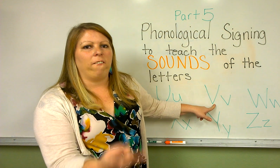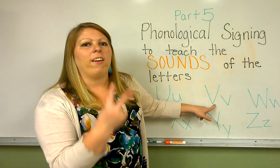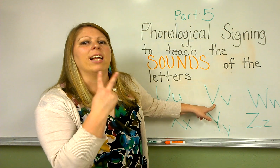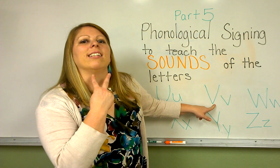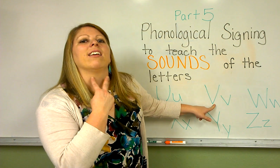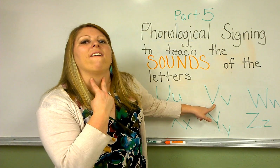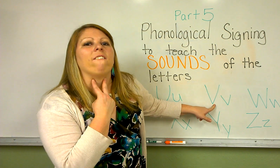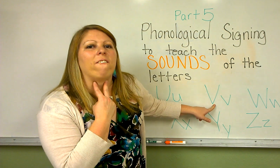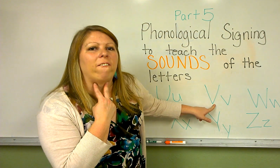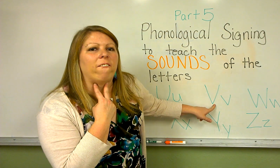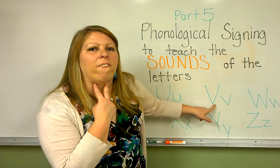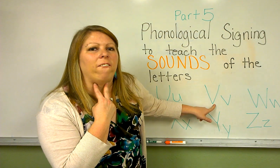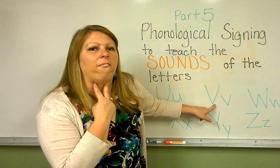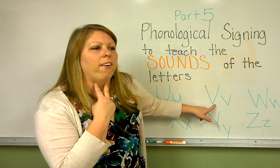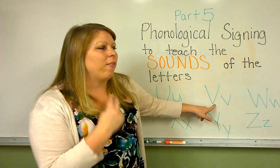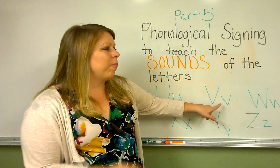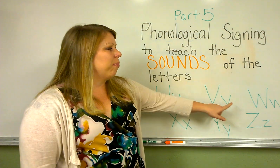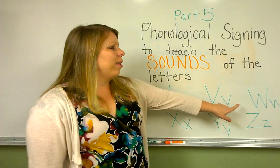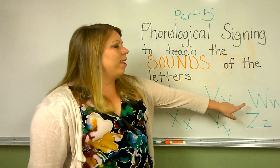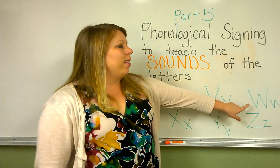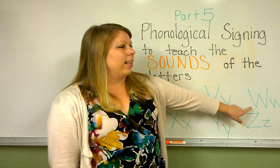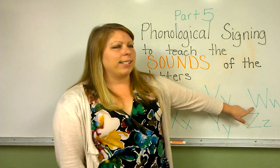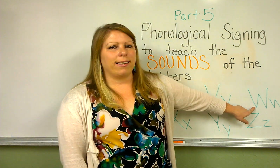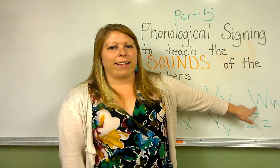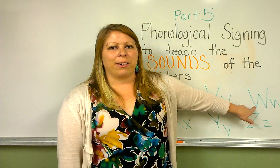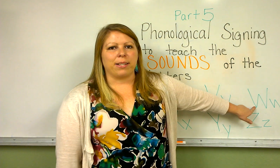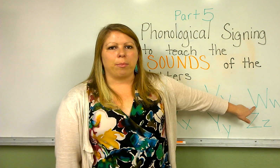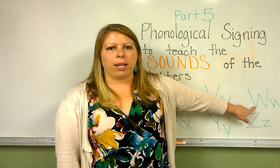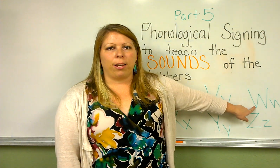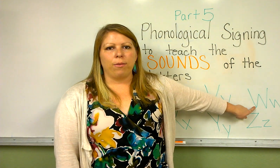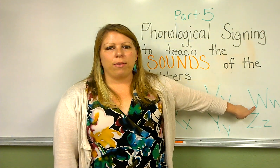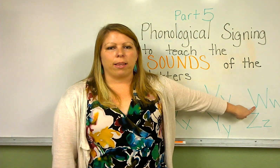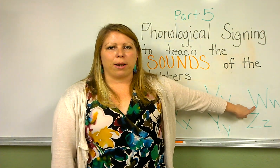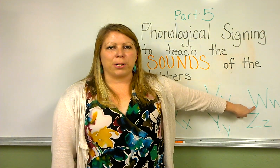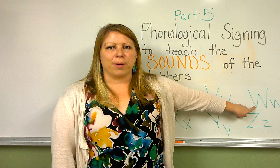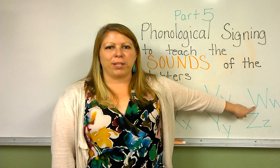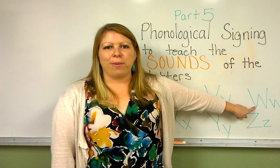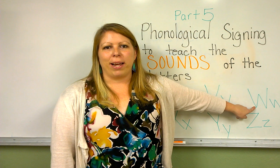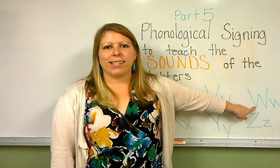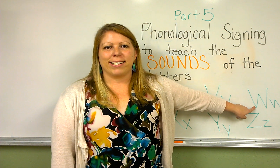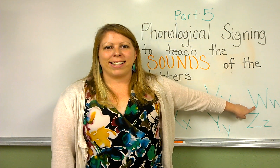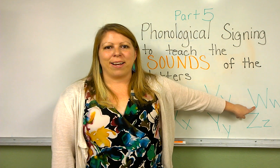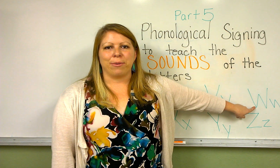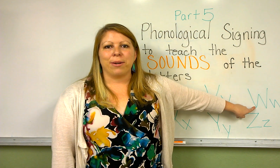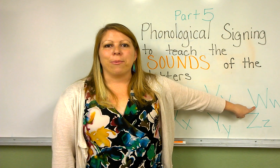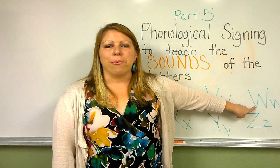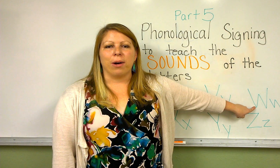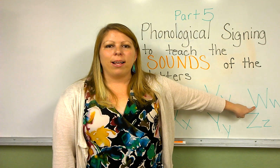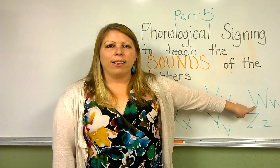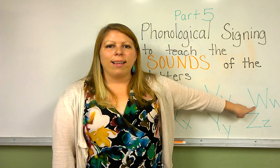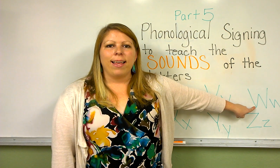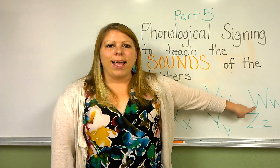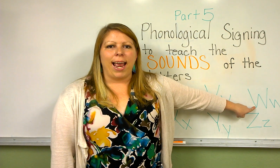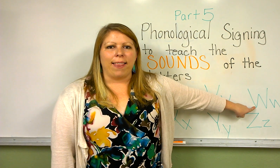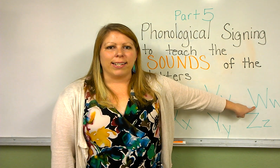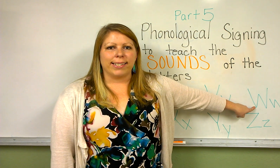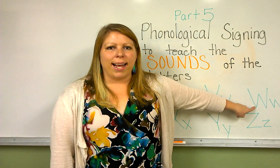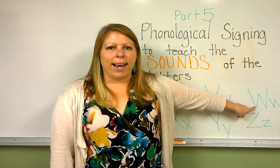is um. This is the letter W. The letter W makes the sound uh. And the sign